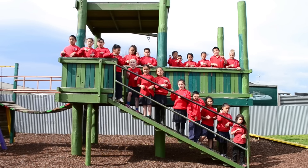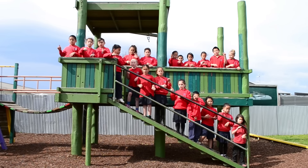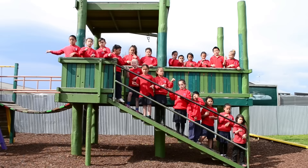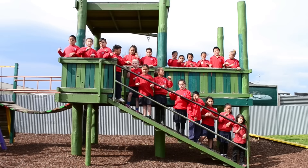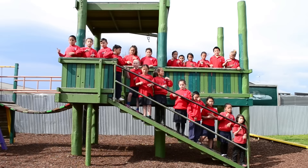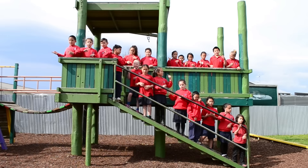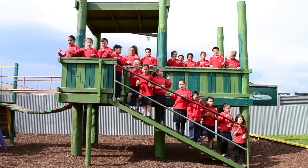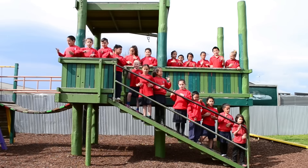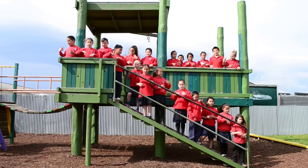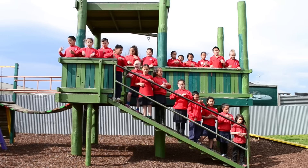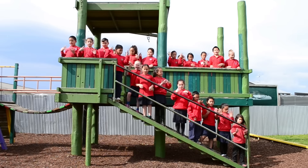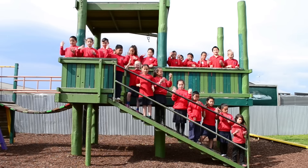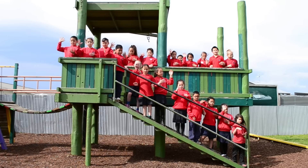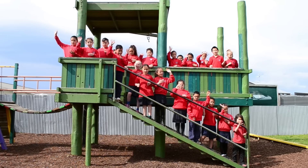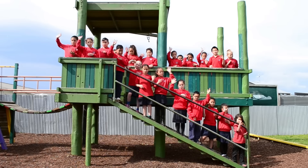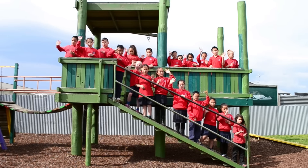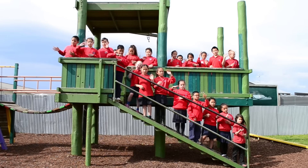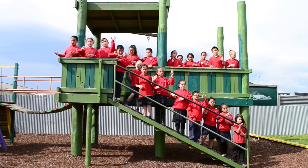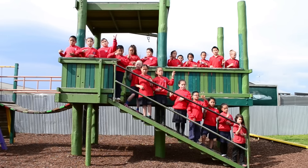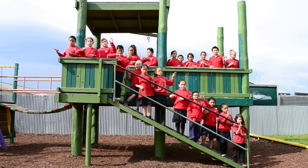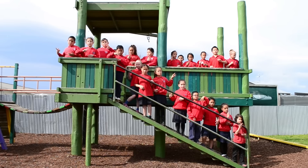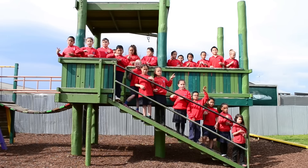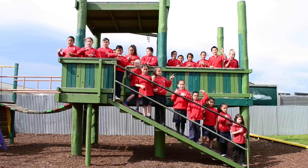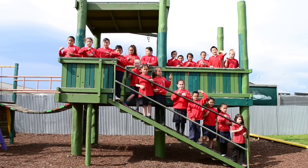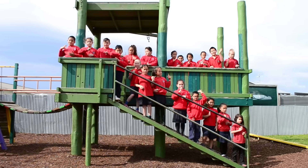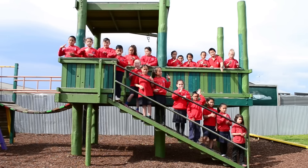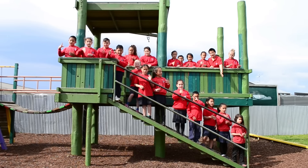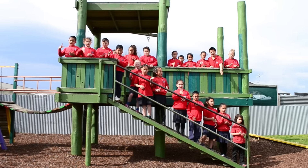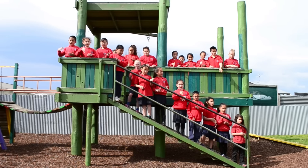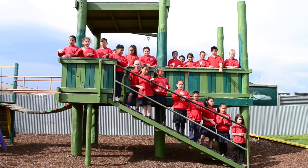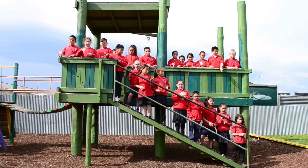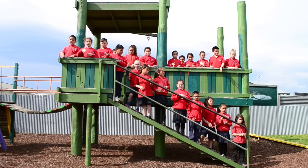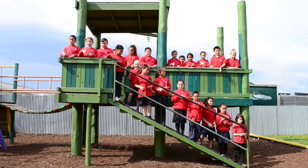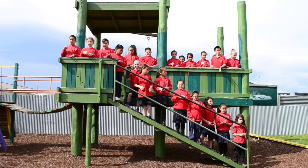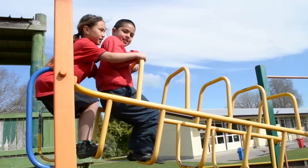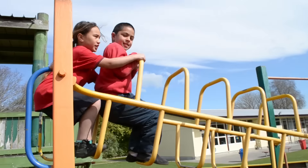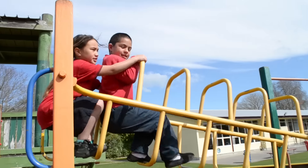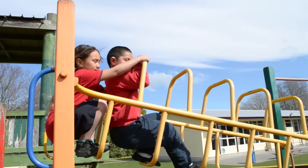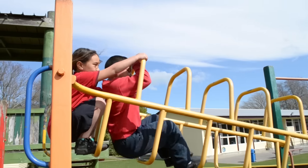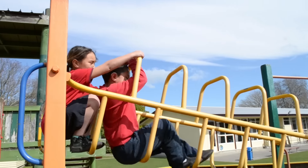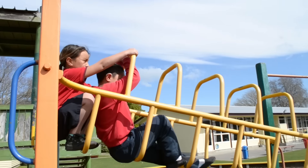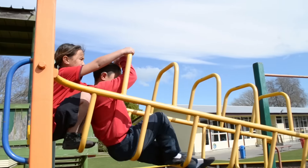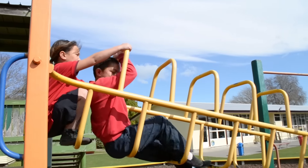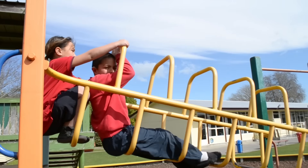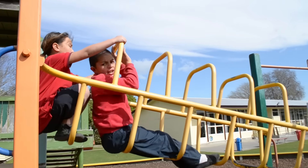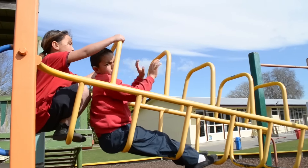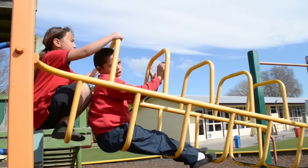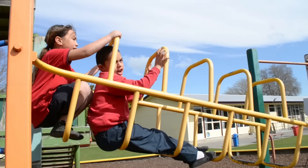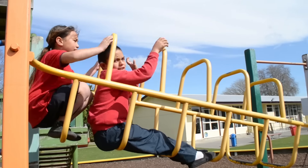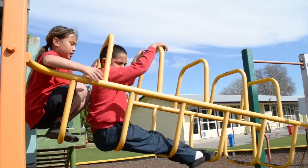Any kind of weather We'll be fine We'll be fine Easy, easy